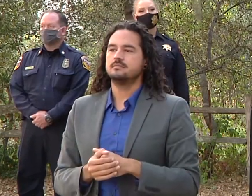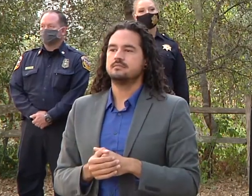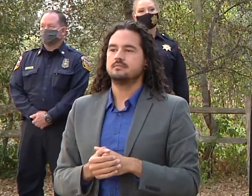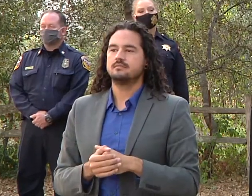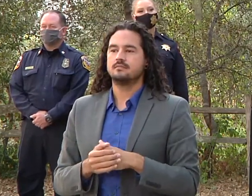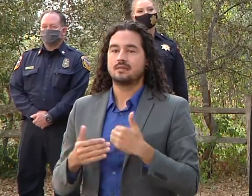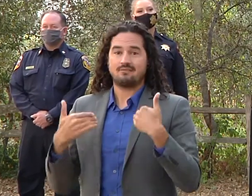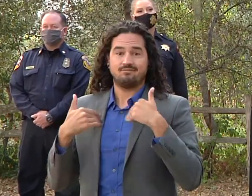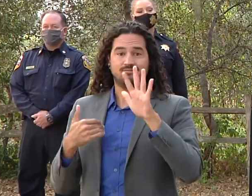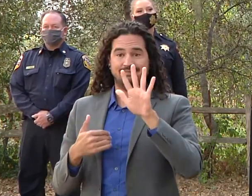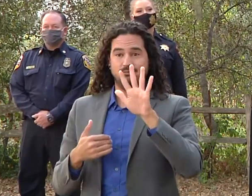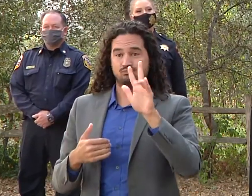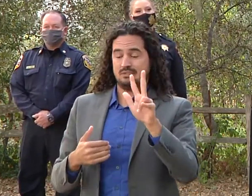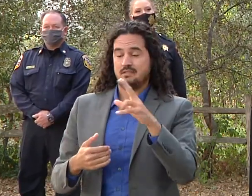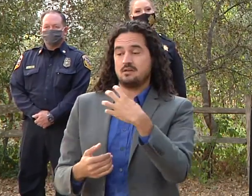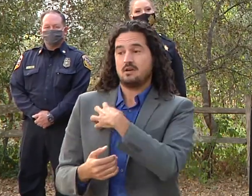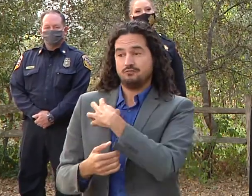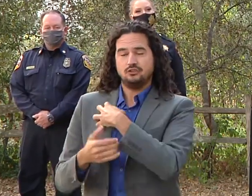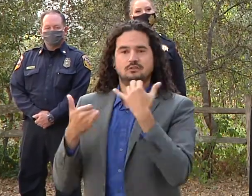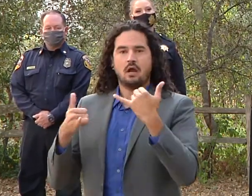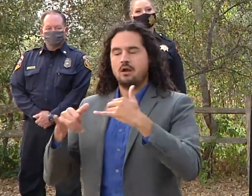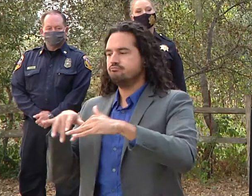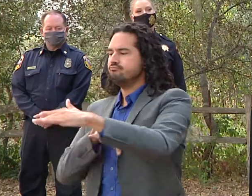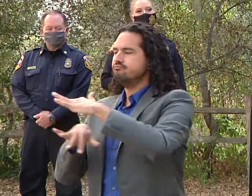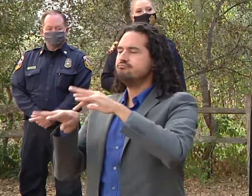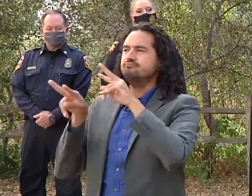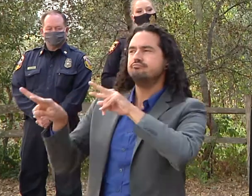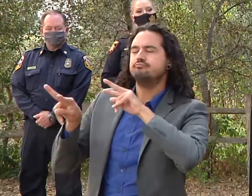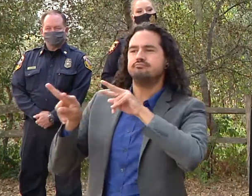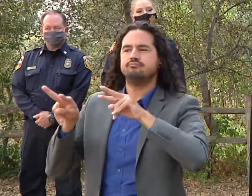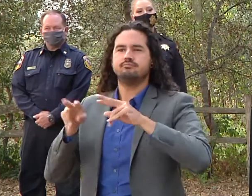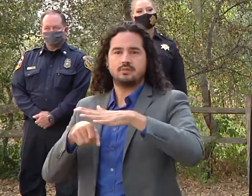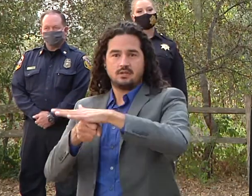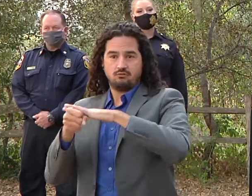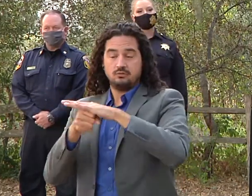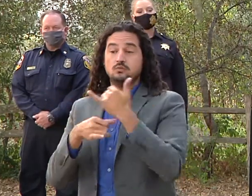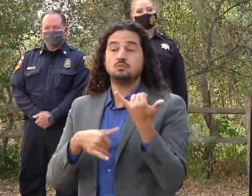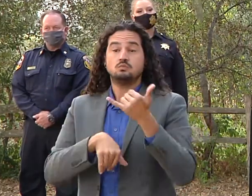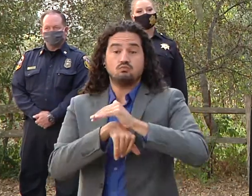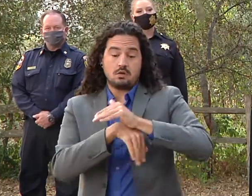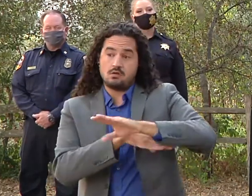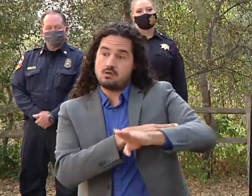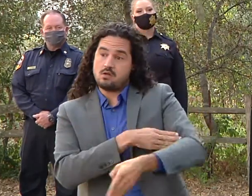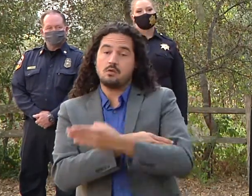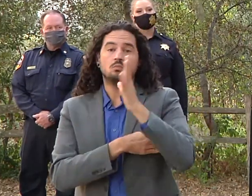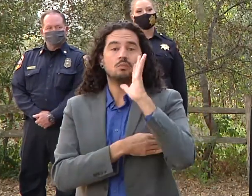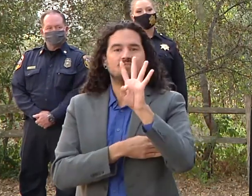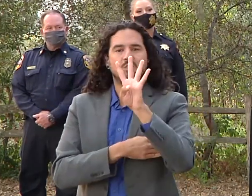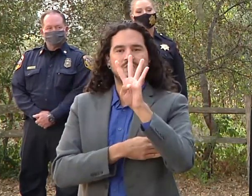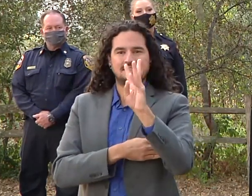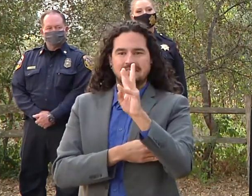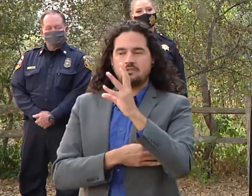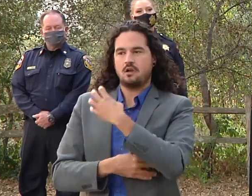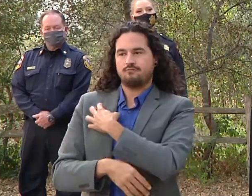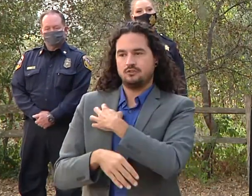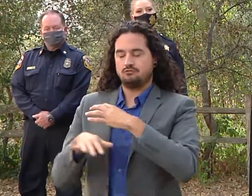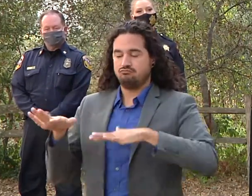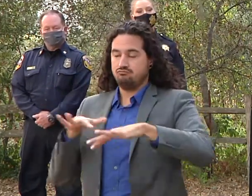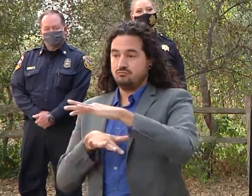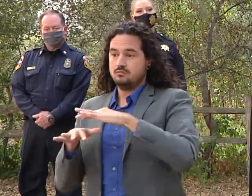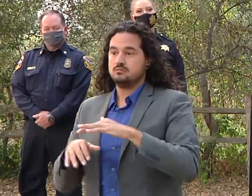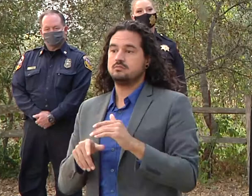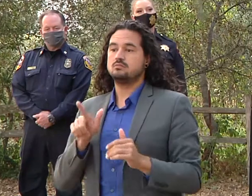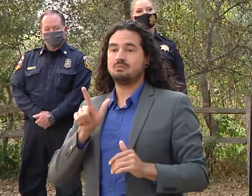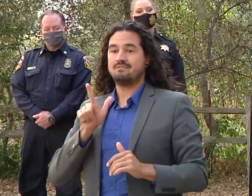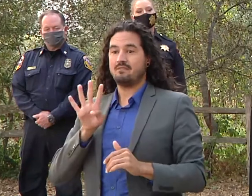protecting uh the evacuated areas tonight we're gonna have 46 and again 24 from our agency 12 from in county and then